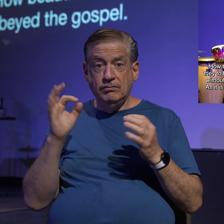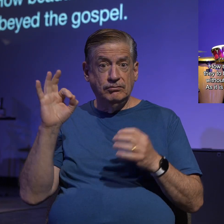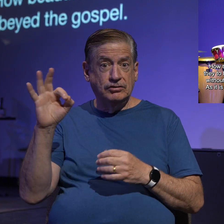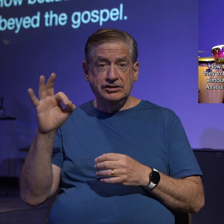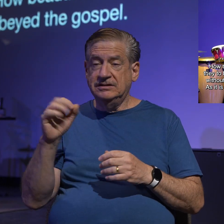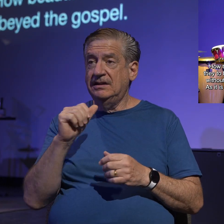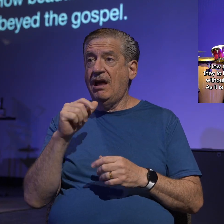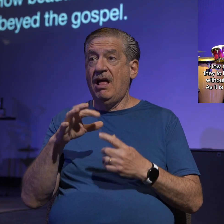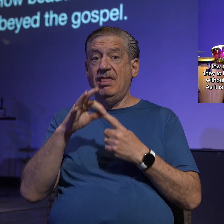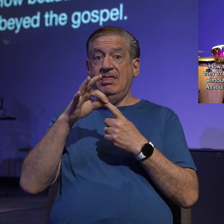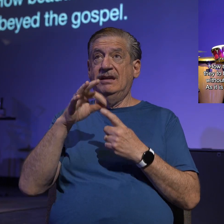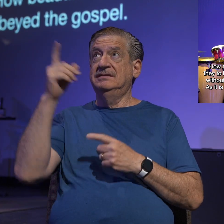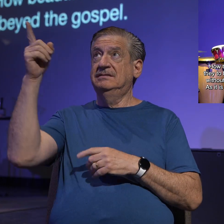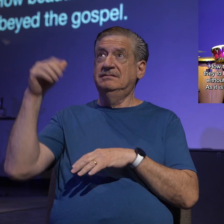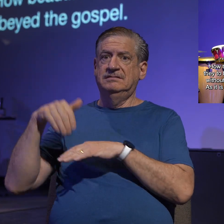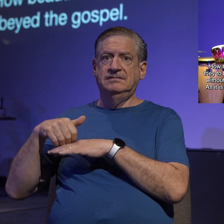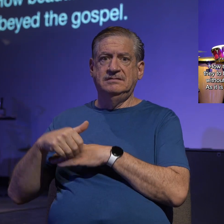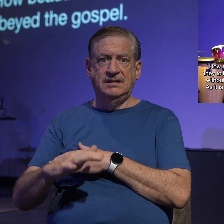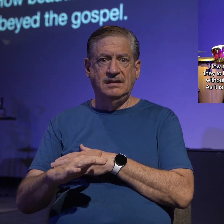they are sent?